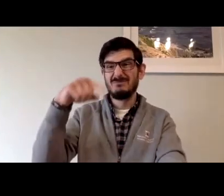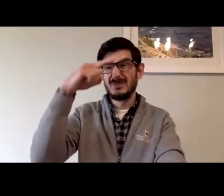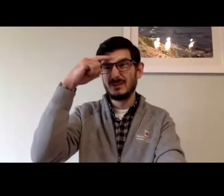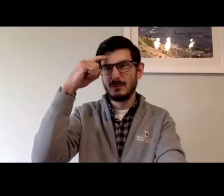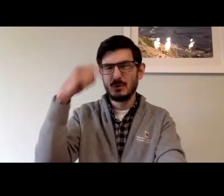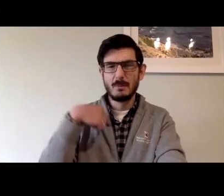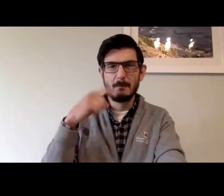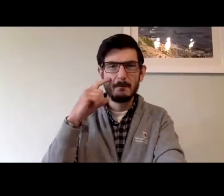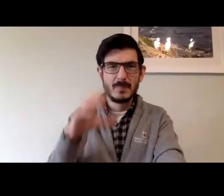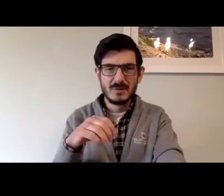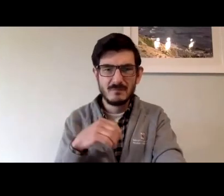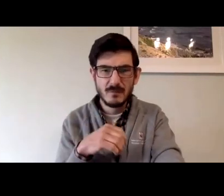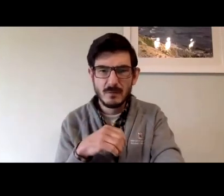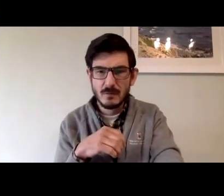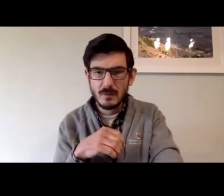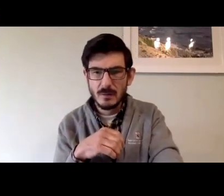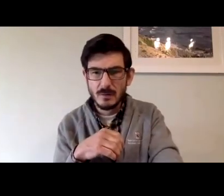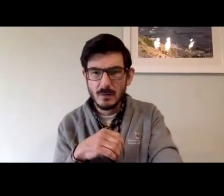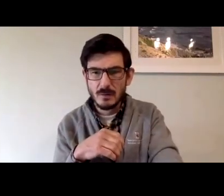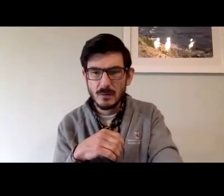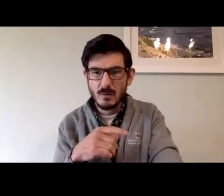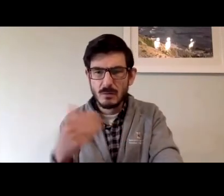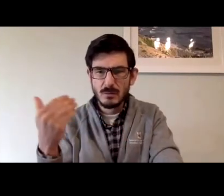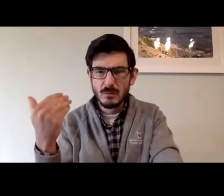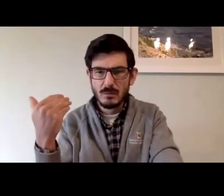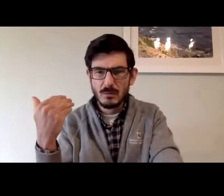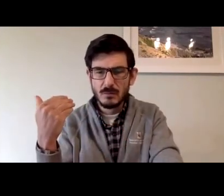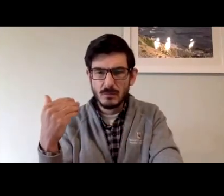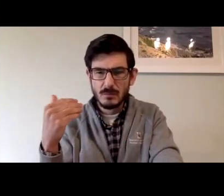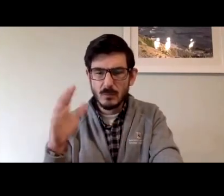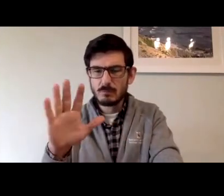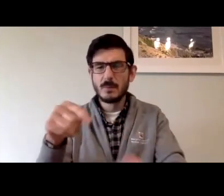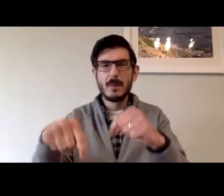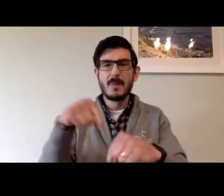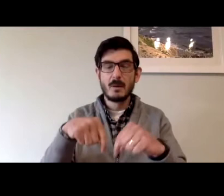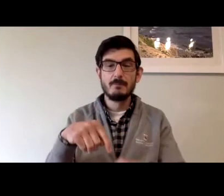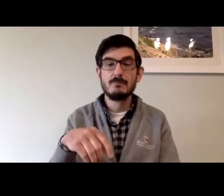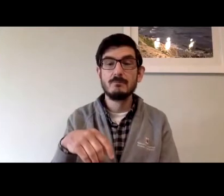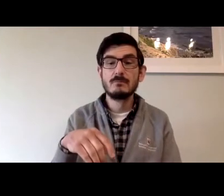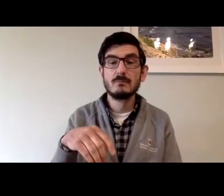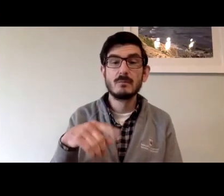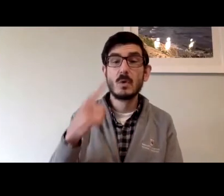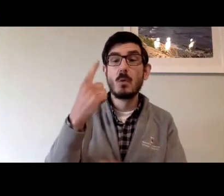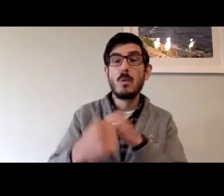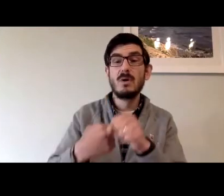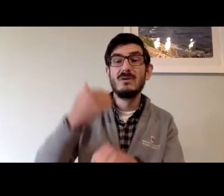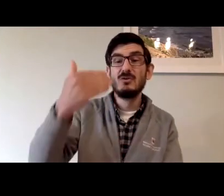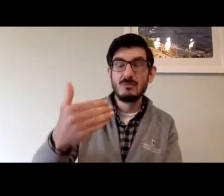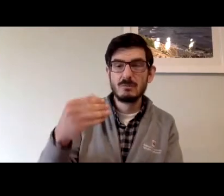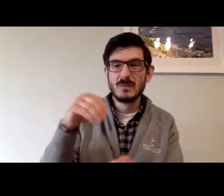they made that mandatory. And I believe, if I may, I'm going to consult my notes.